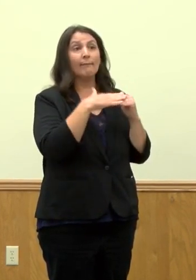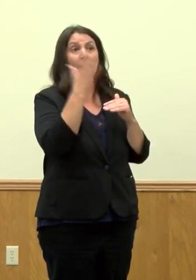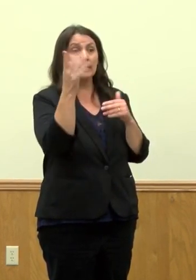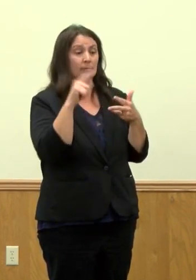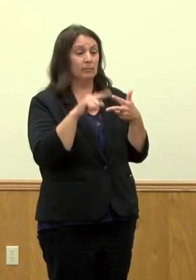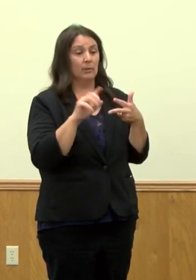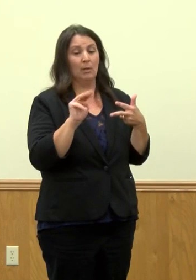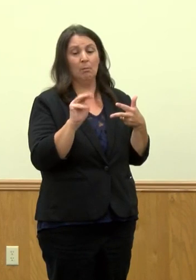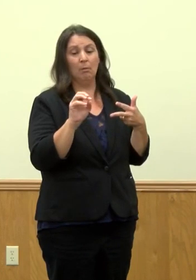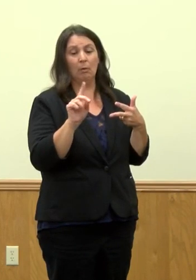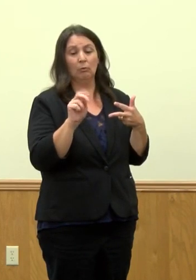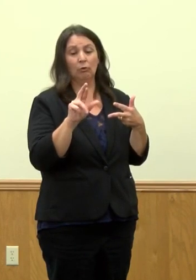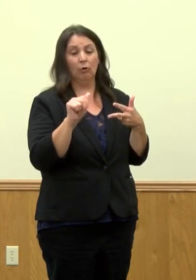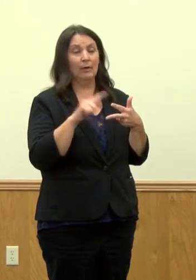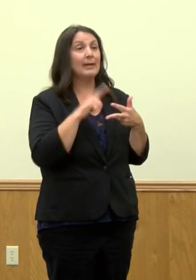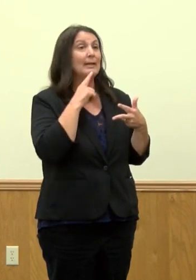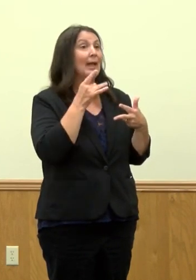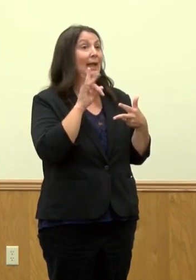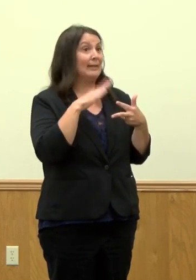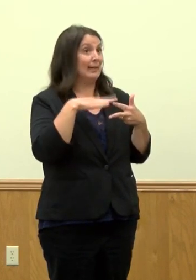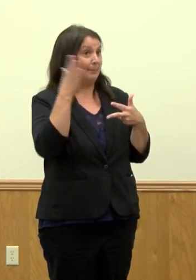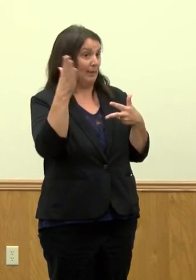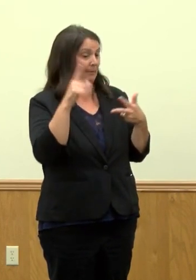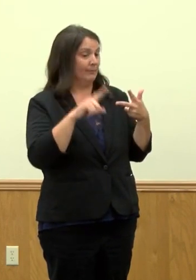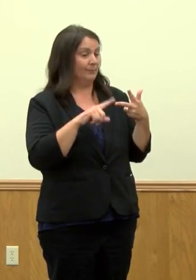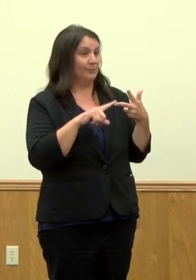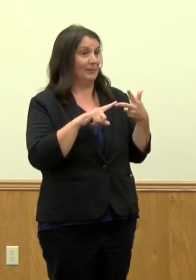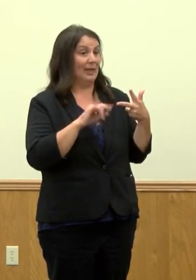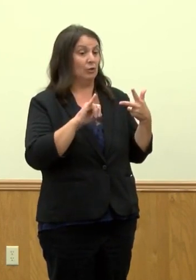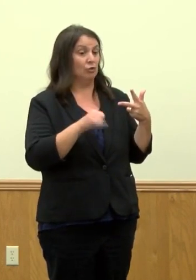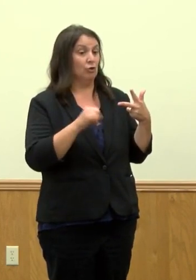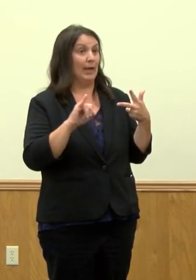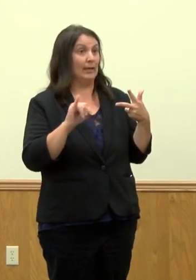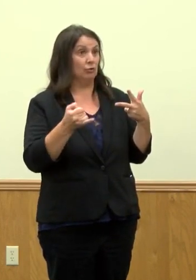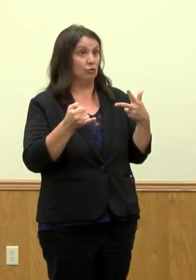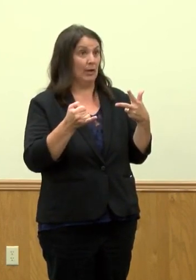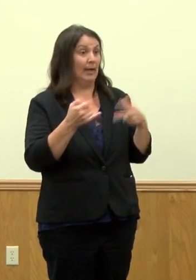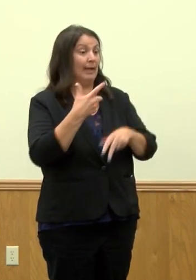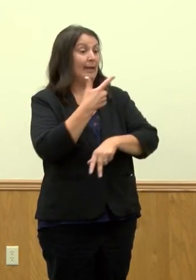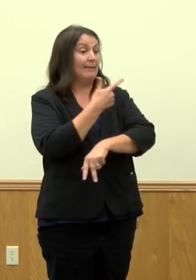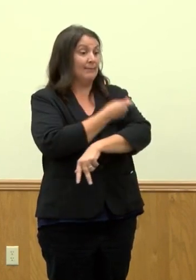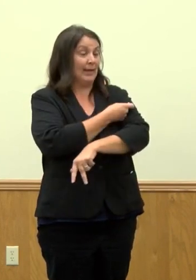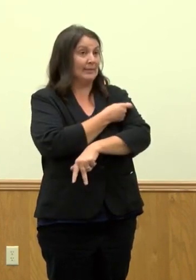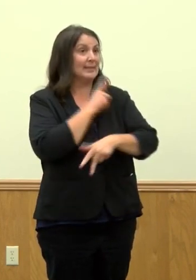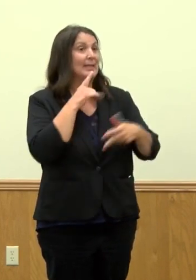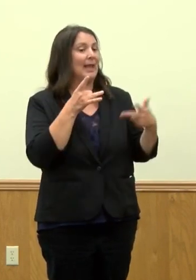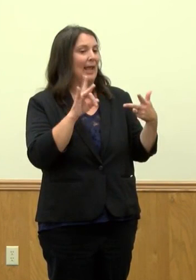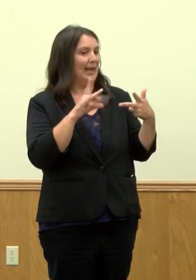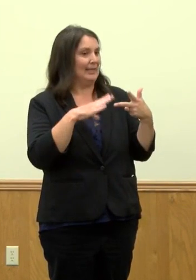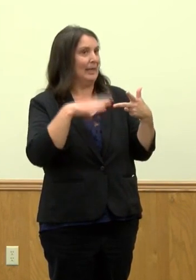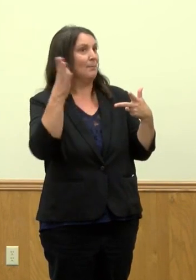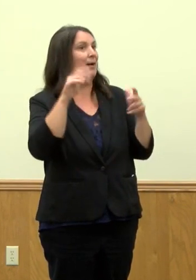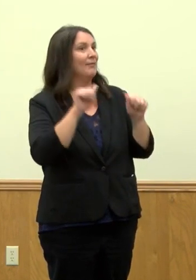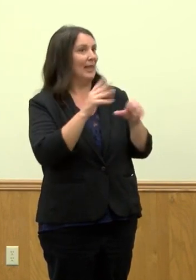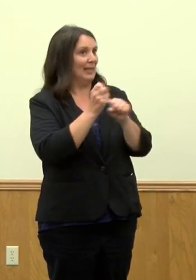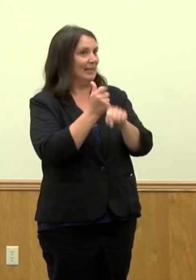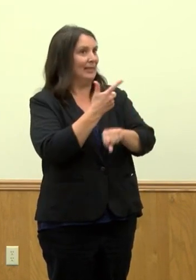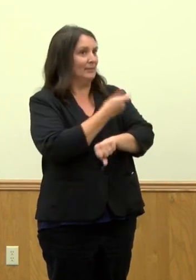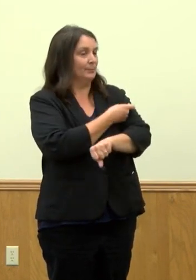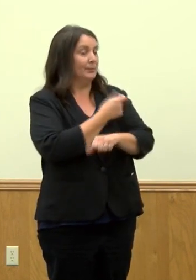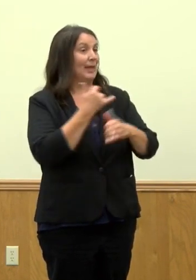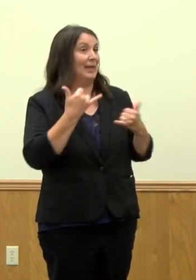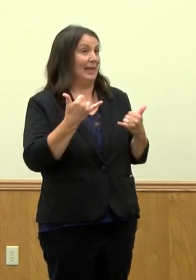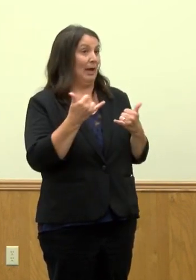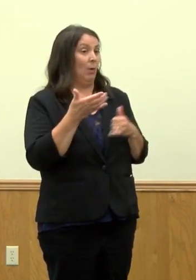Moderna vaccine at 18 and above, and so is the Janssen or J&J vaccine at also 18 and above. Now, there are two